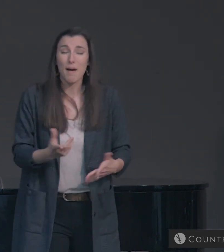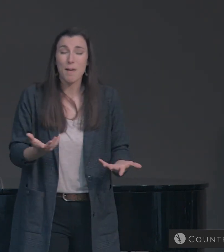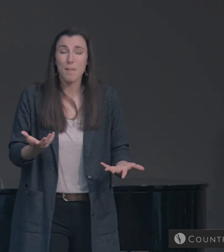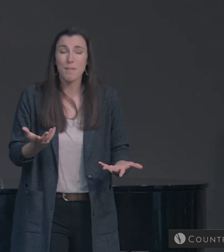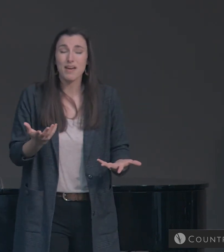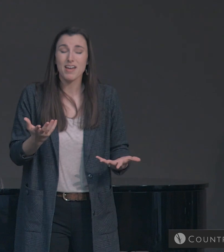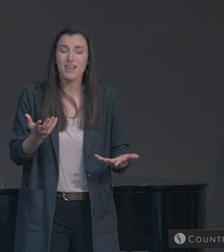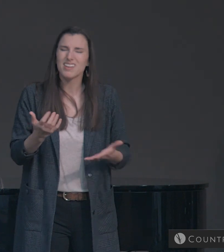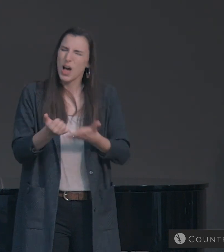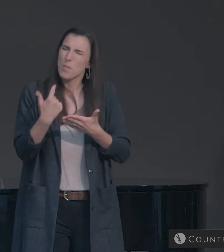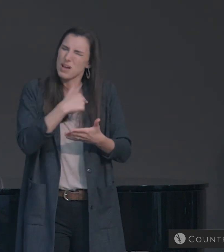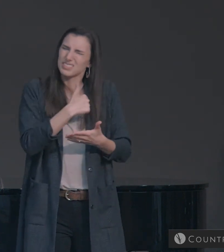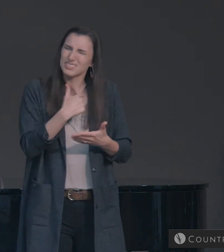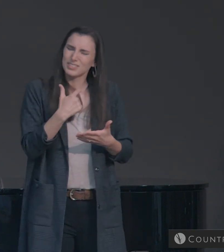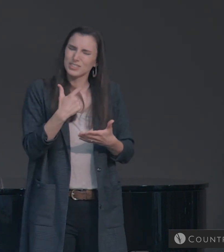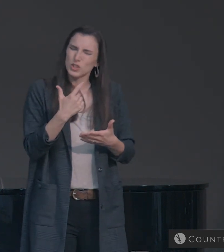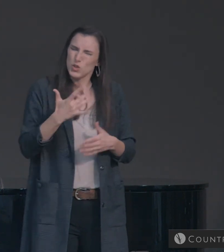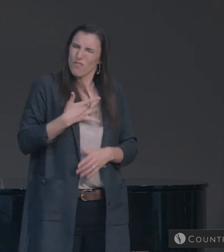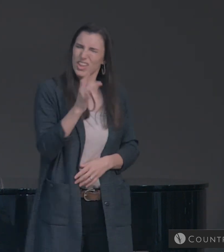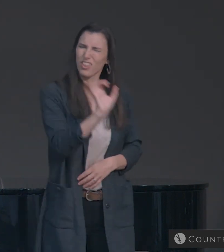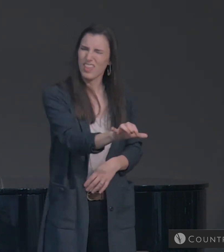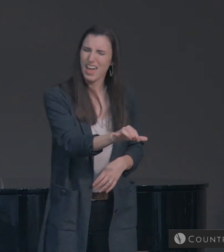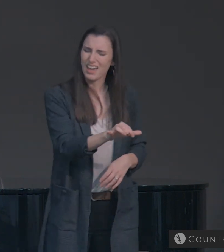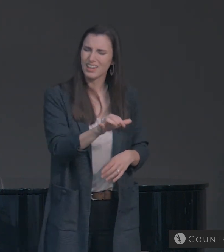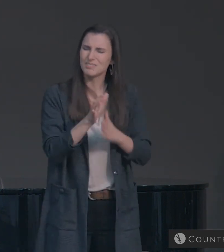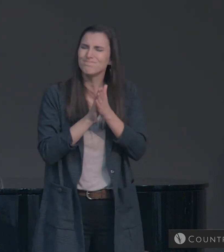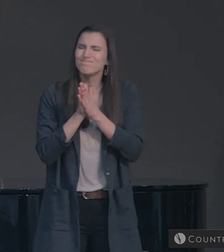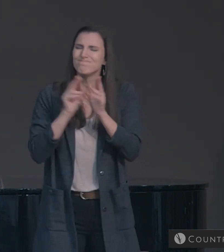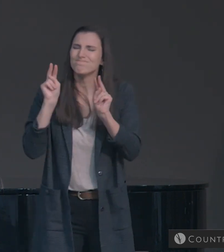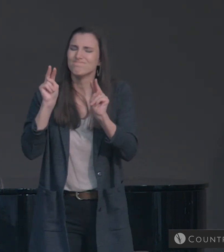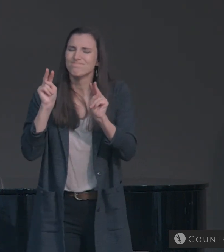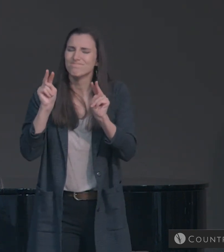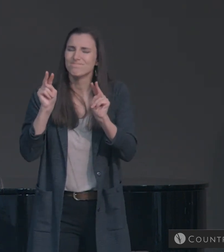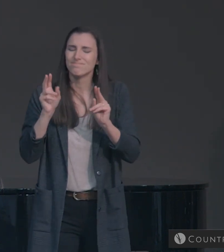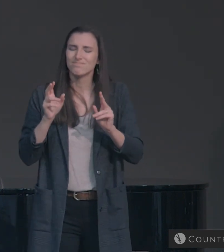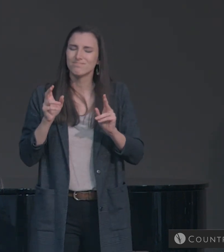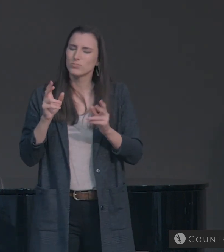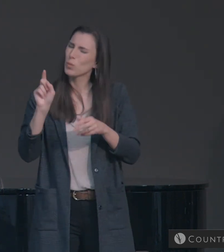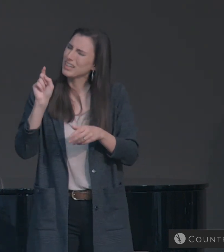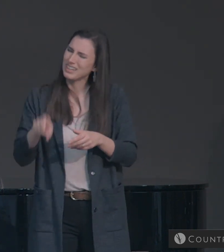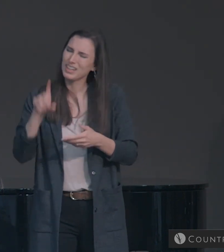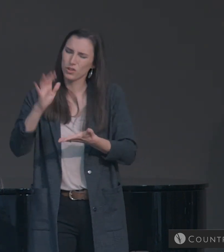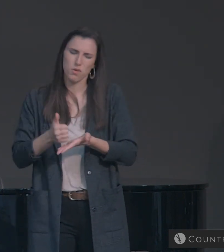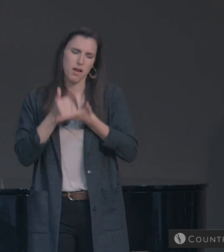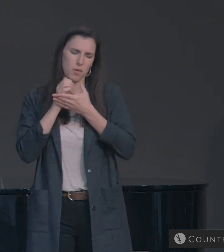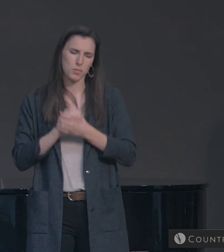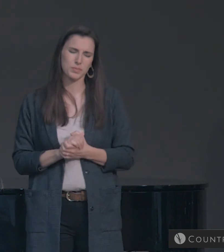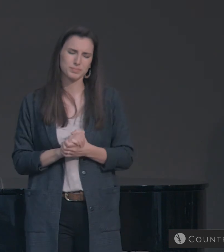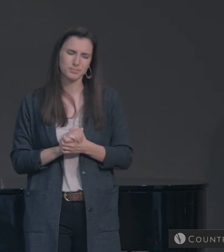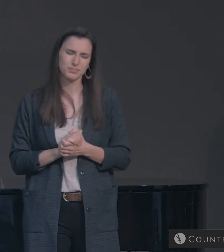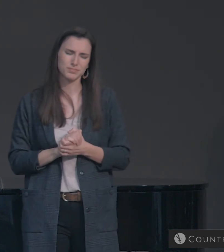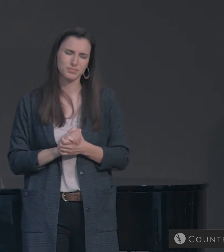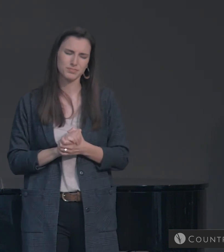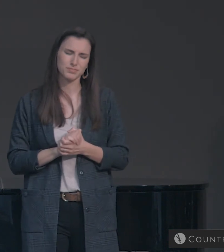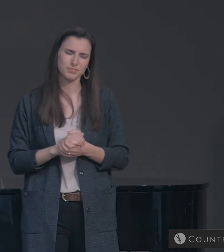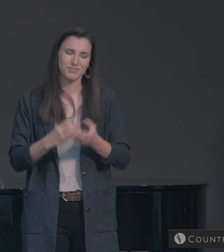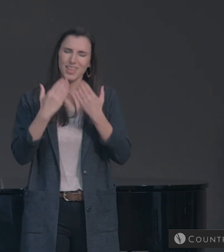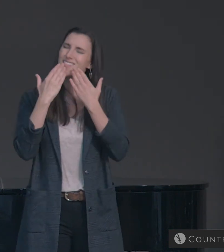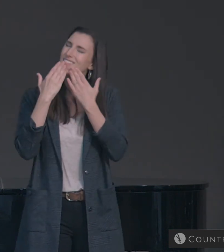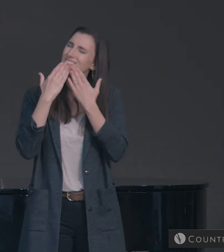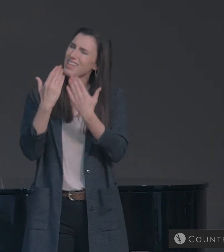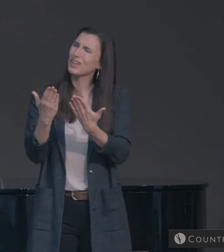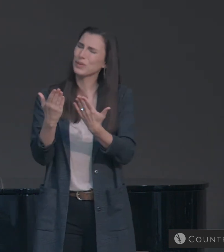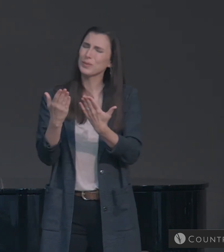Help us to live like it. We need your help. Thank you for the stability that